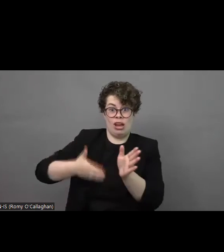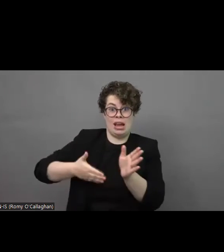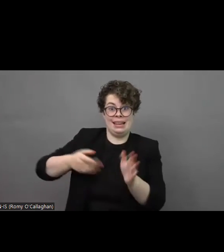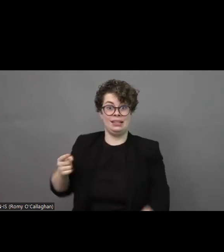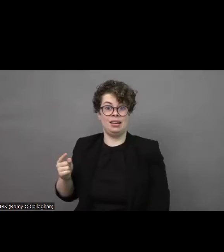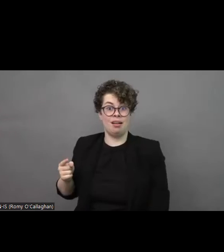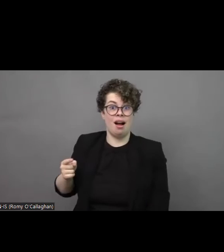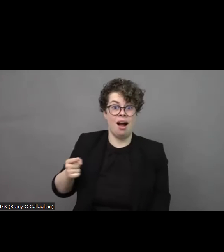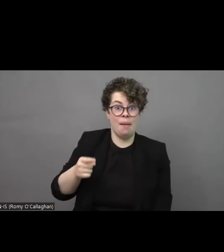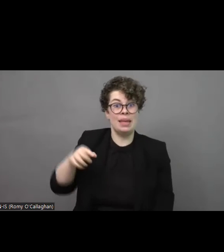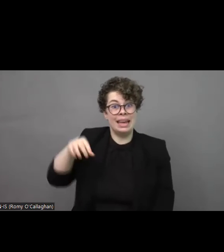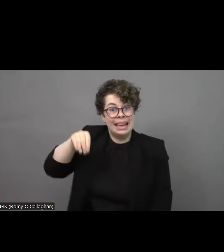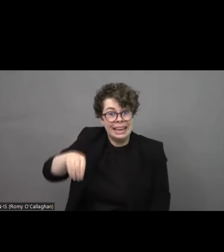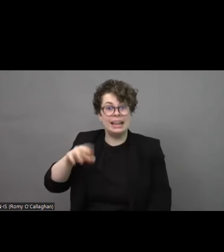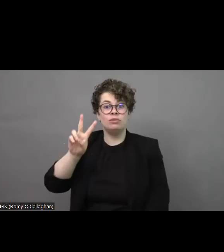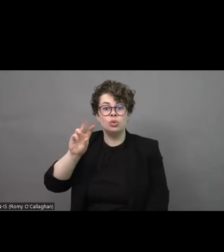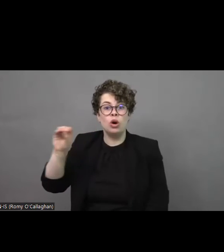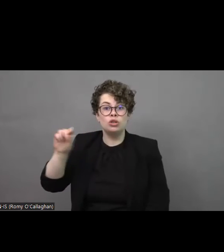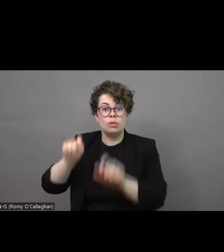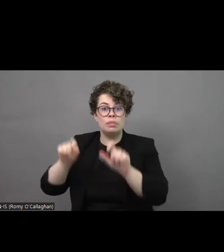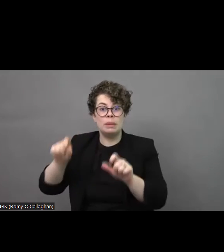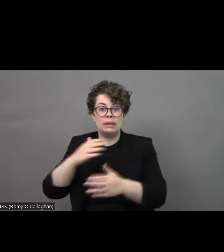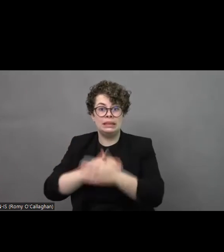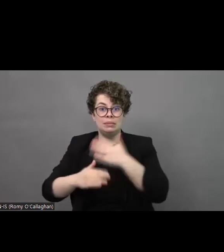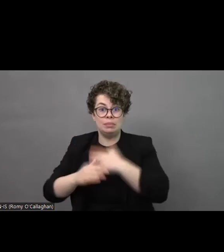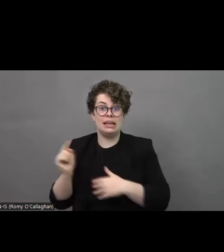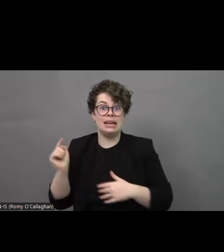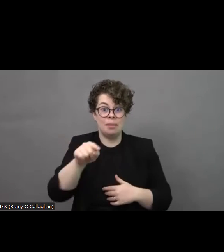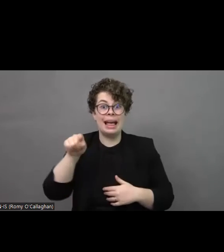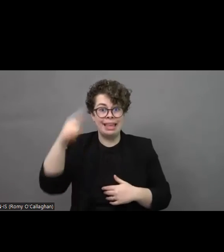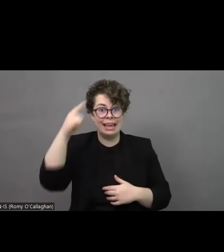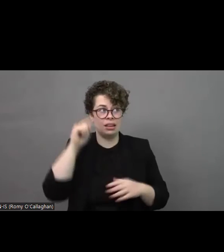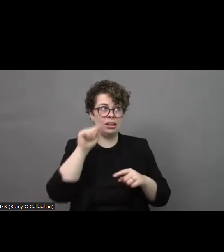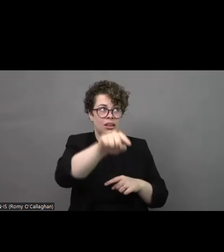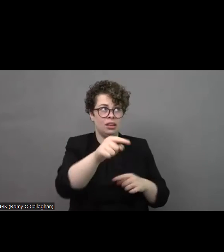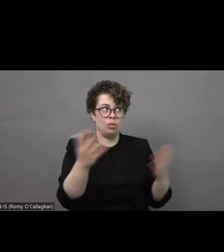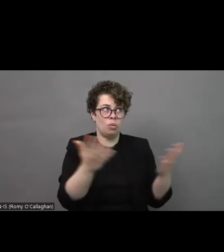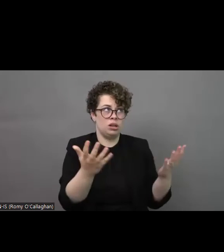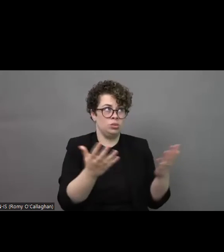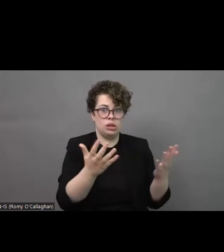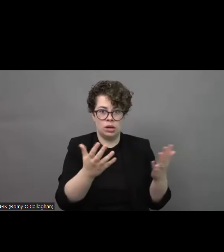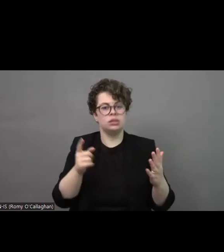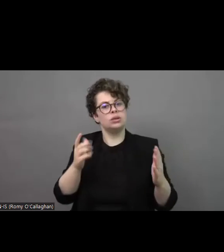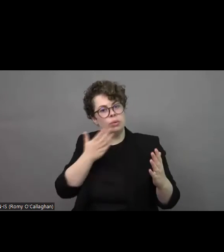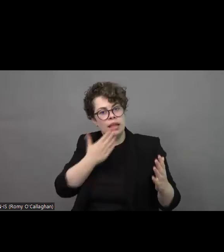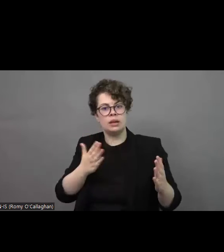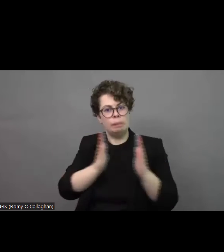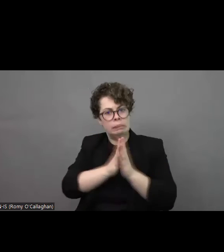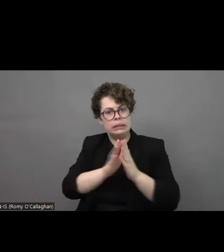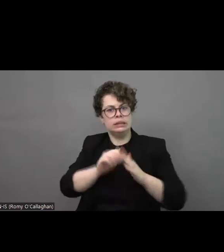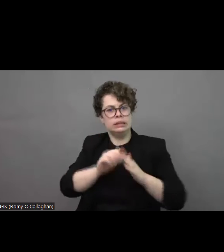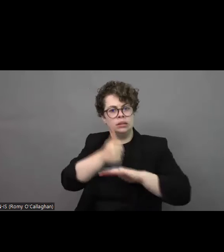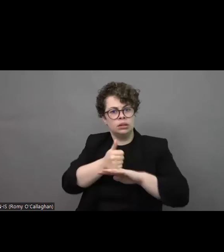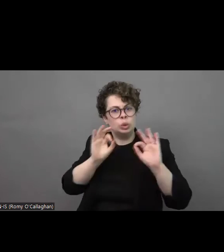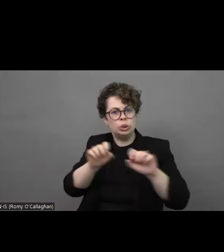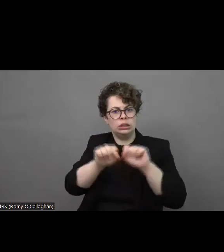thinking what we can do for them thank you so much for the opportunity to speak today thank you very much I just have